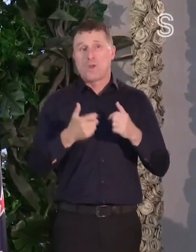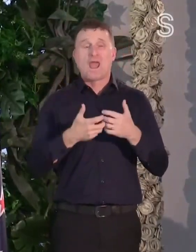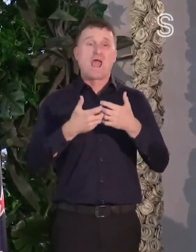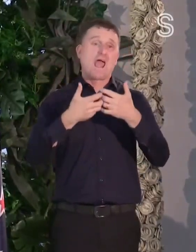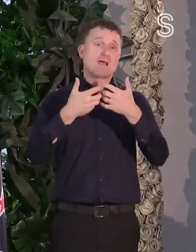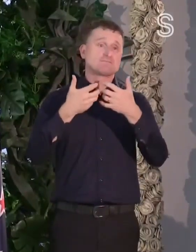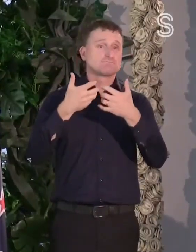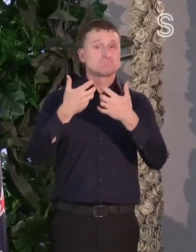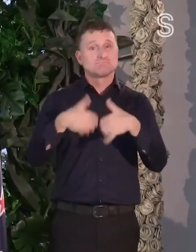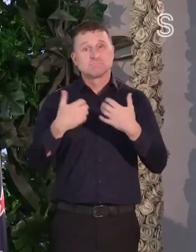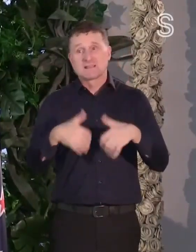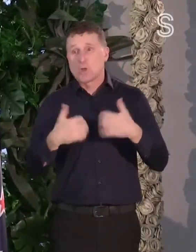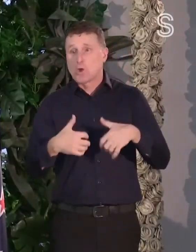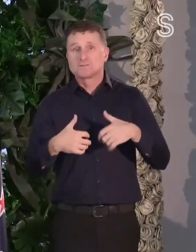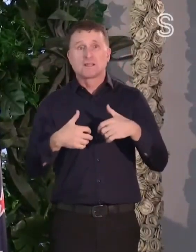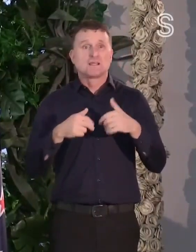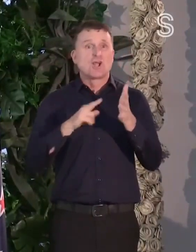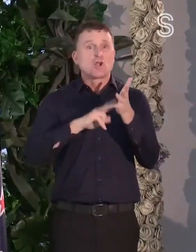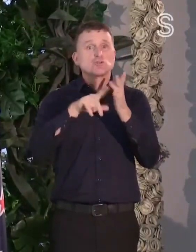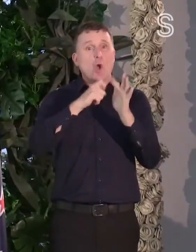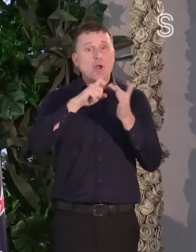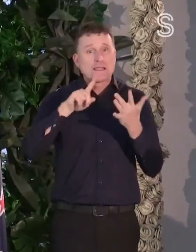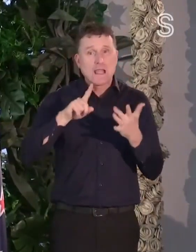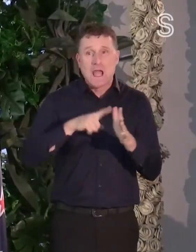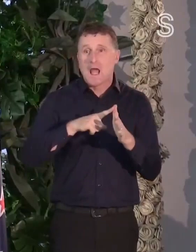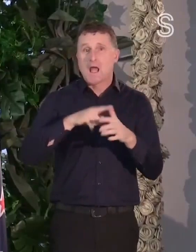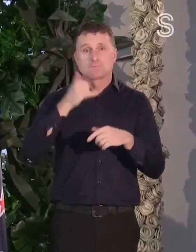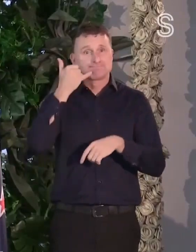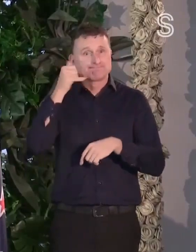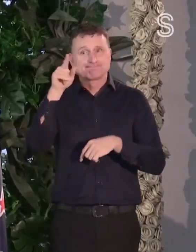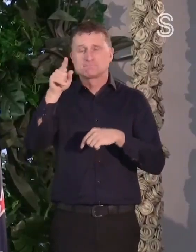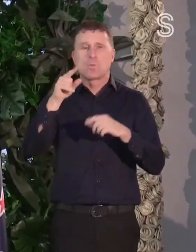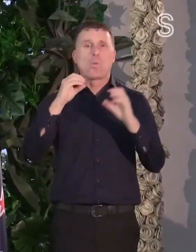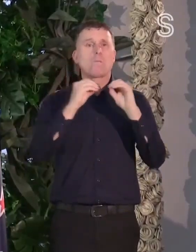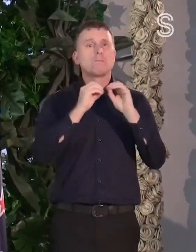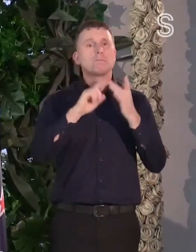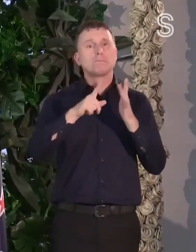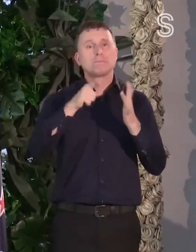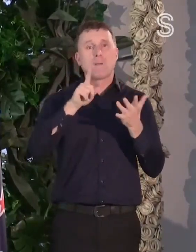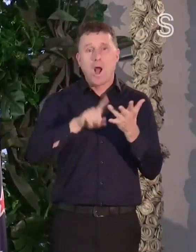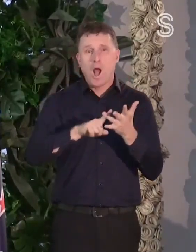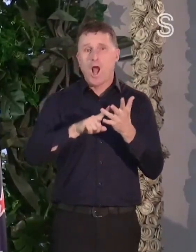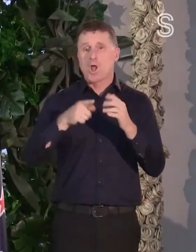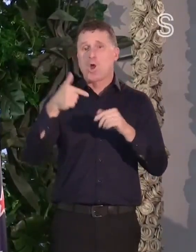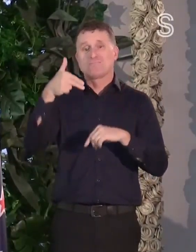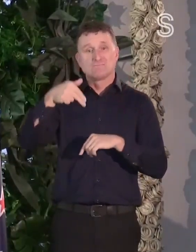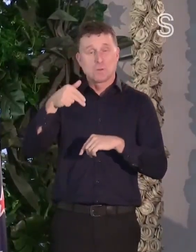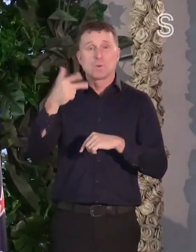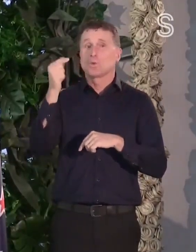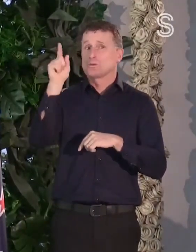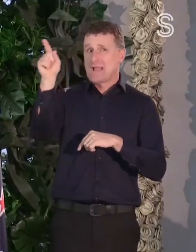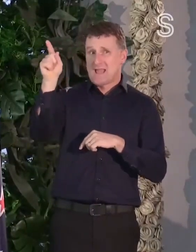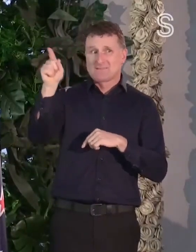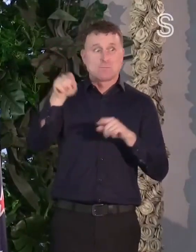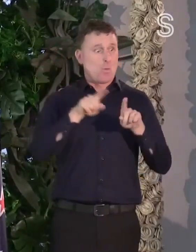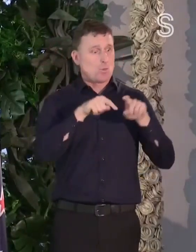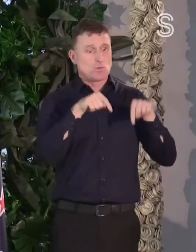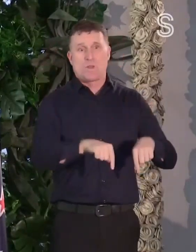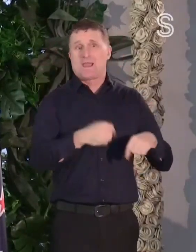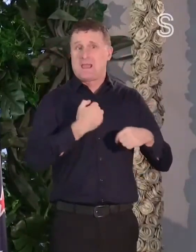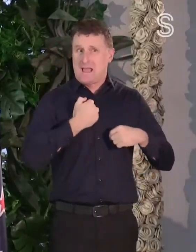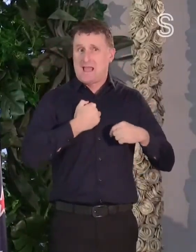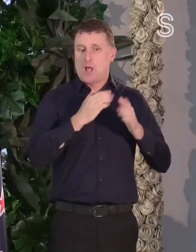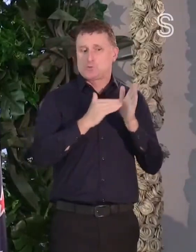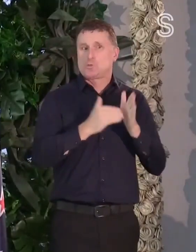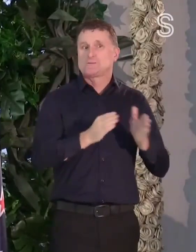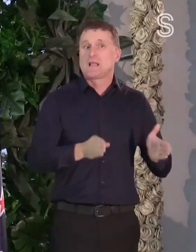Nokia, biofuels, even basic industrial wares that we use in our buildings. You won't be aware that a large number